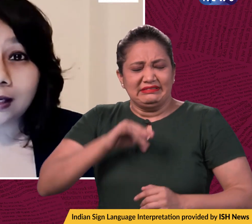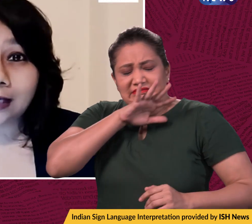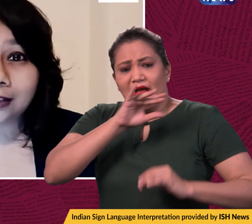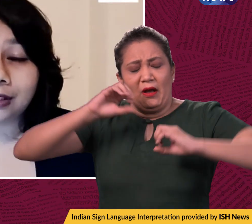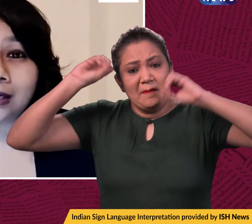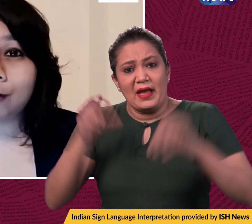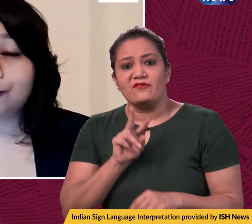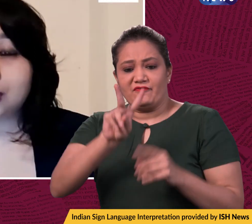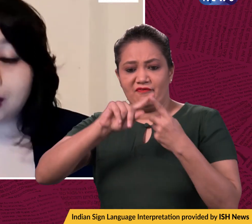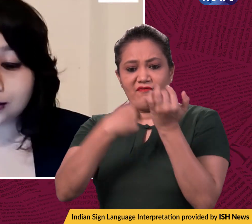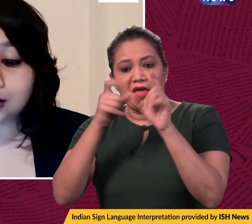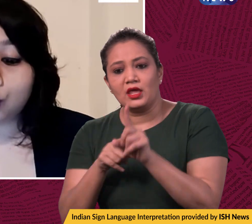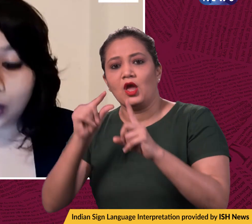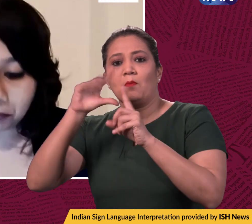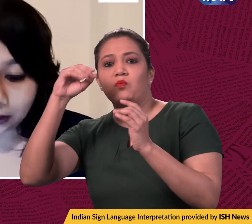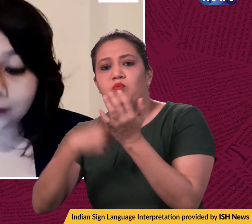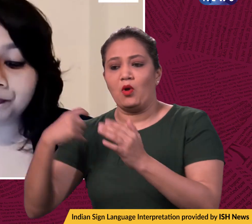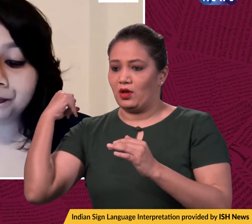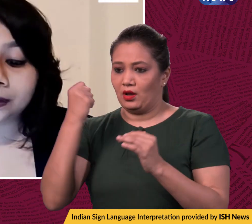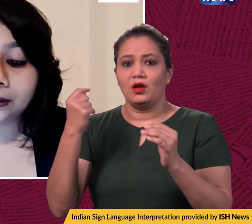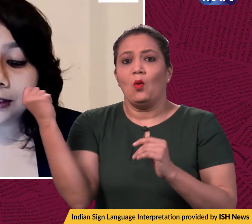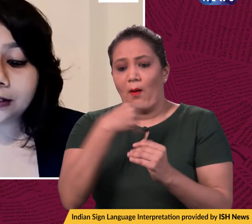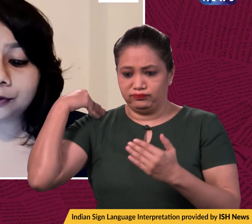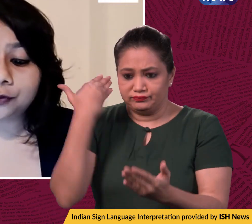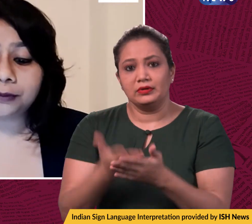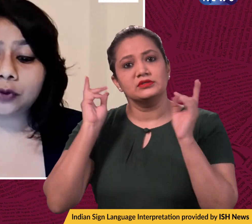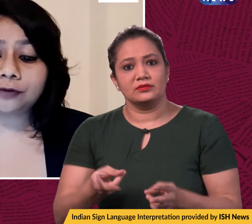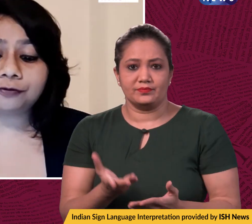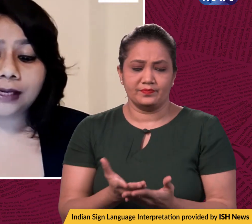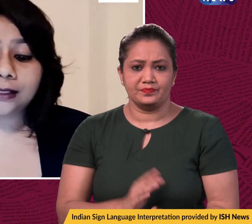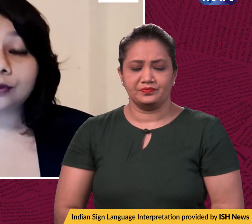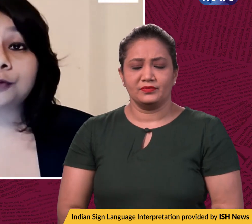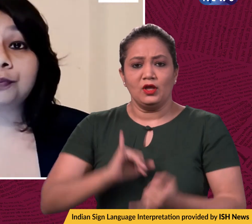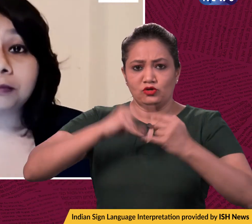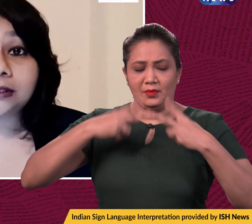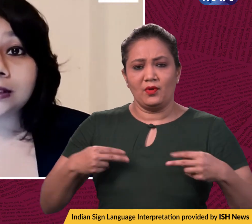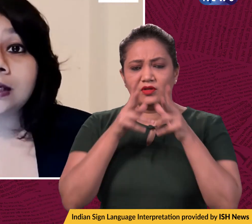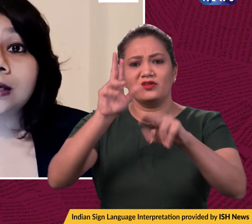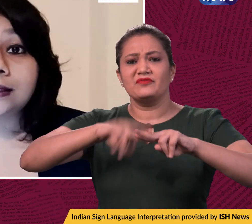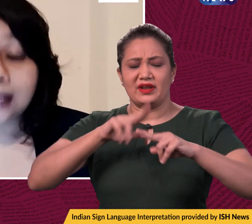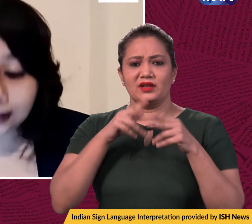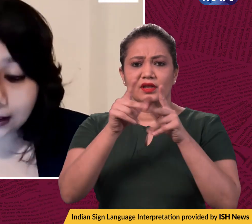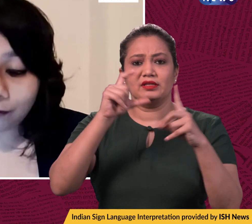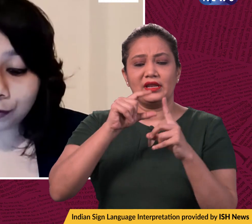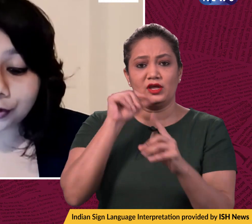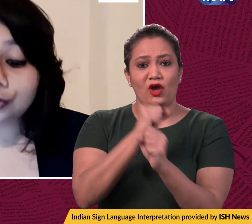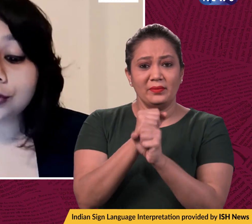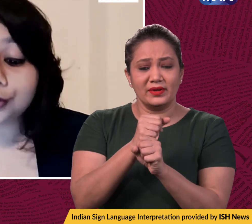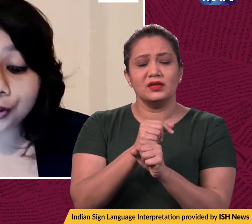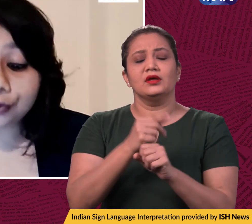category now for the last one month. In the meantime, the Supreme Court on Friday also permitted the Delhi government to continue